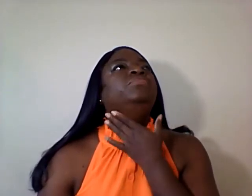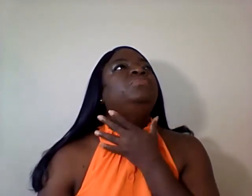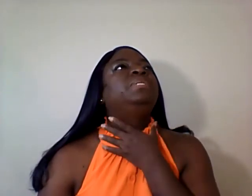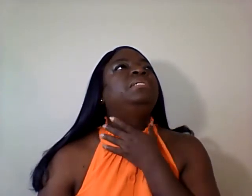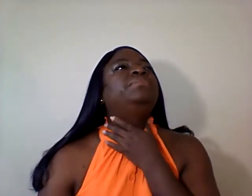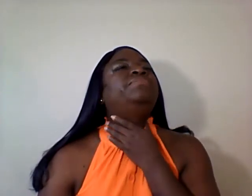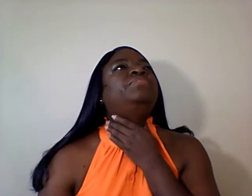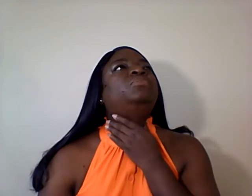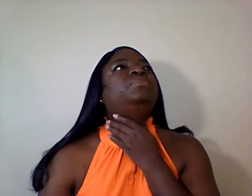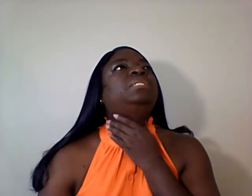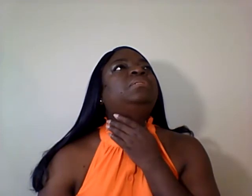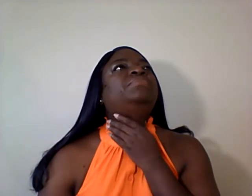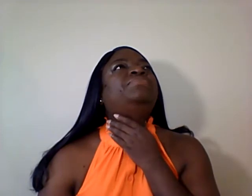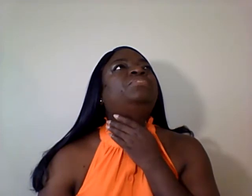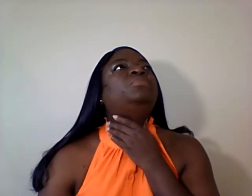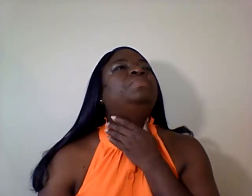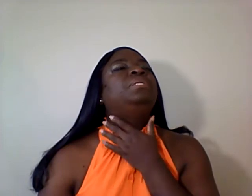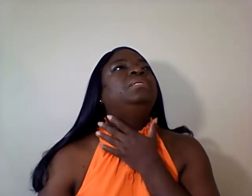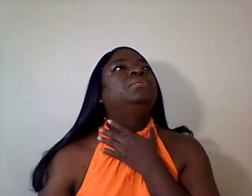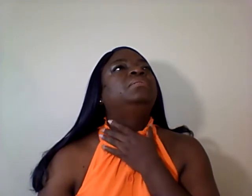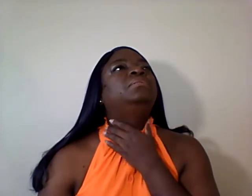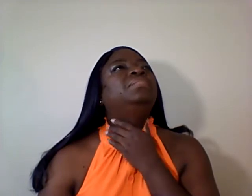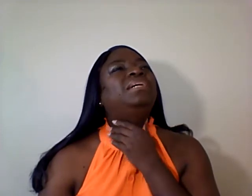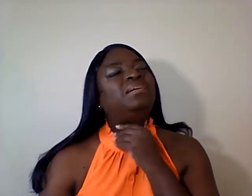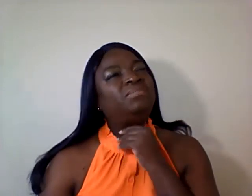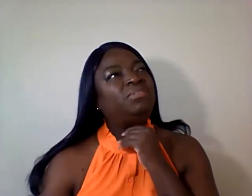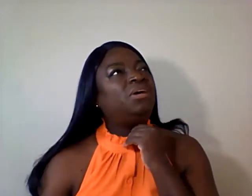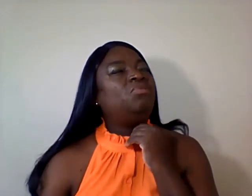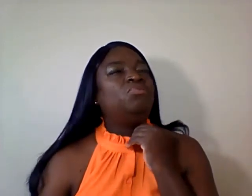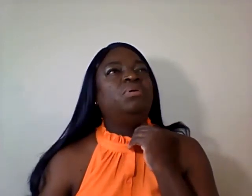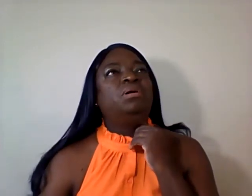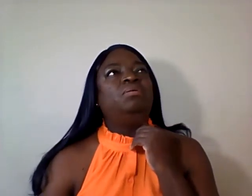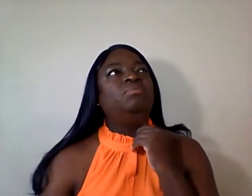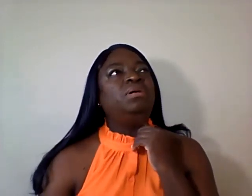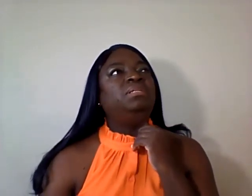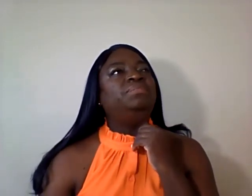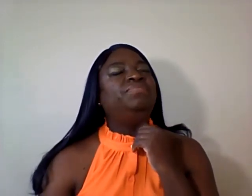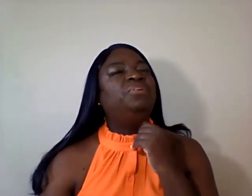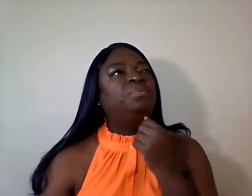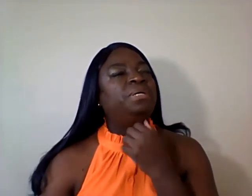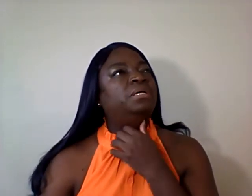Phobia, phobia, phobia. I don't know. What's phobia?